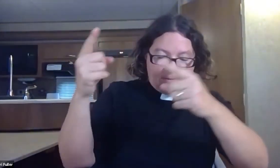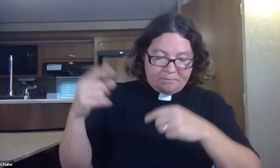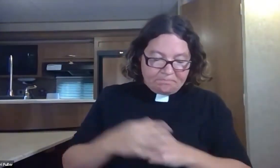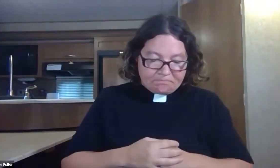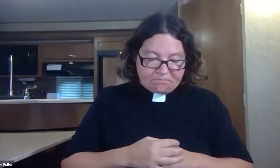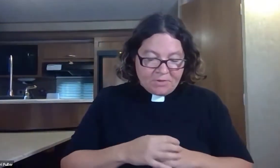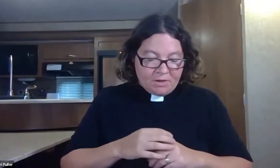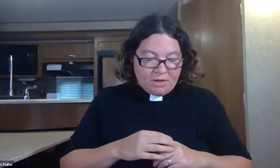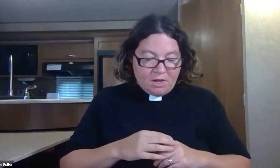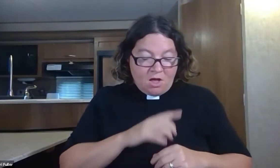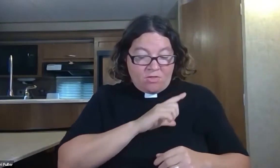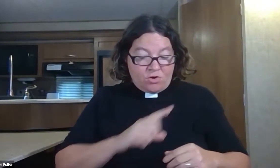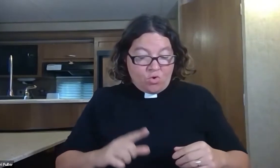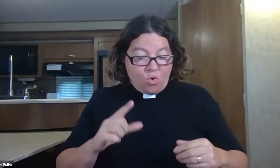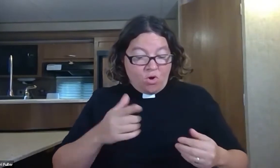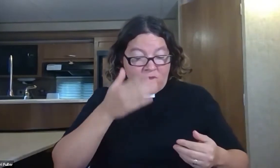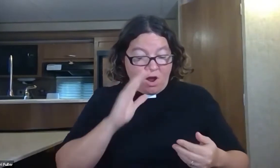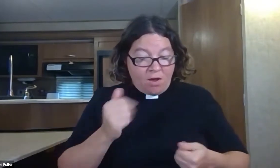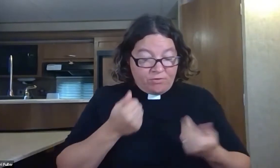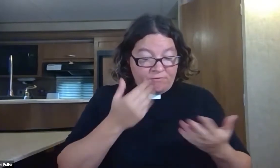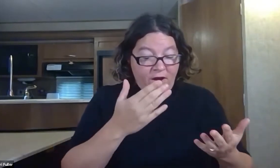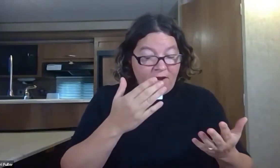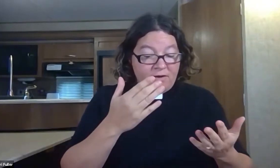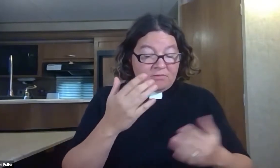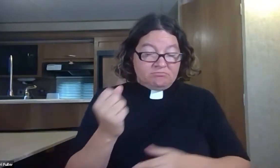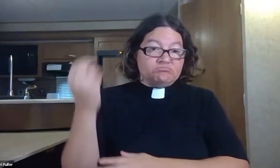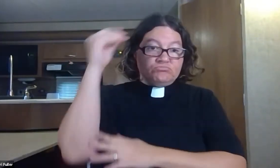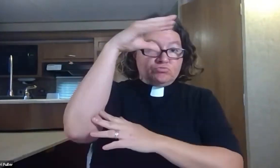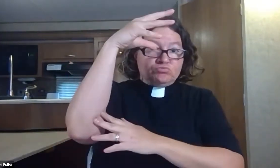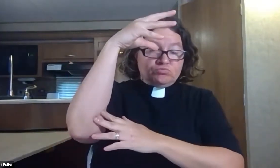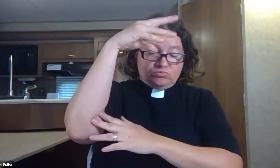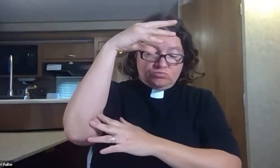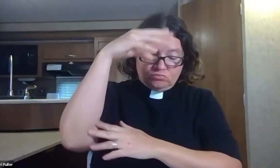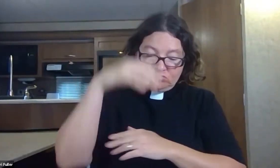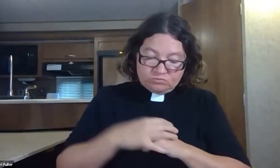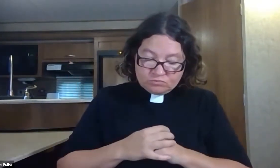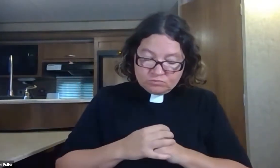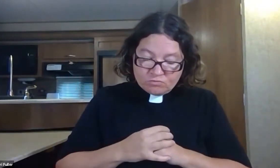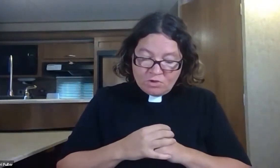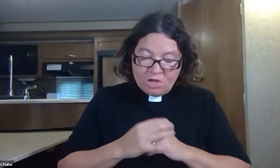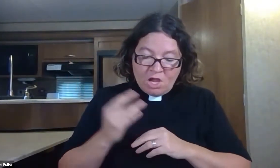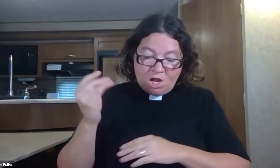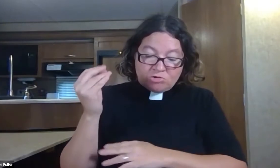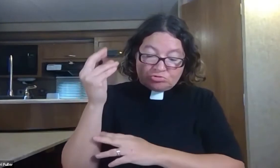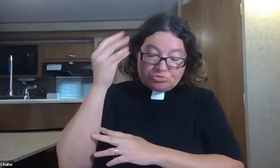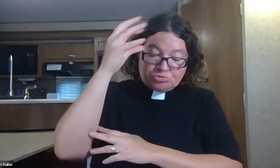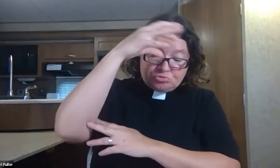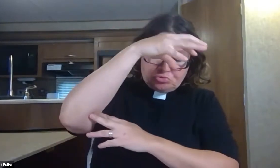to see what would happen to the city. And then the Lord provided a shrub, and it grew up over Jonah,